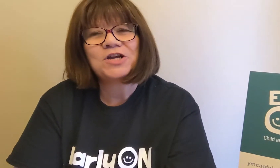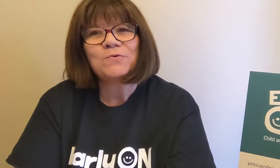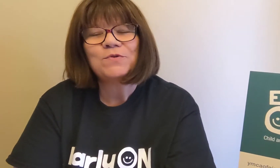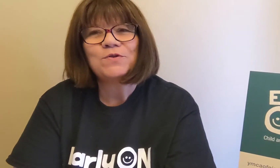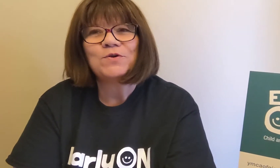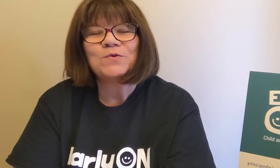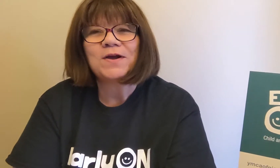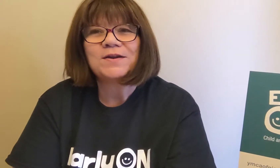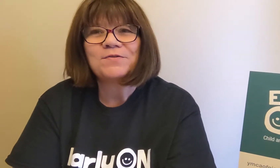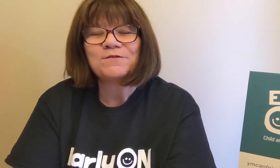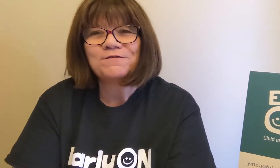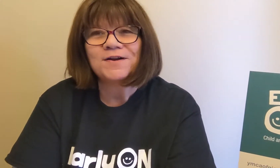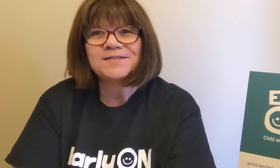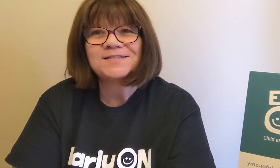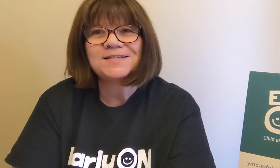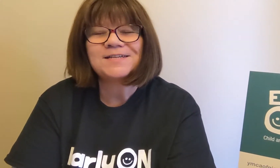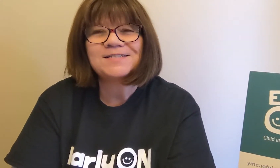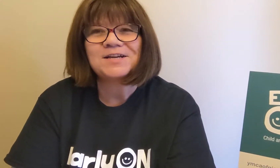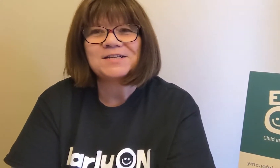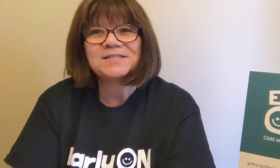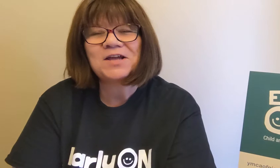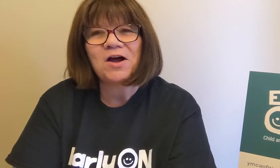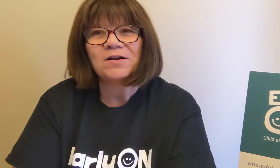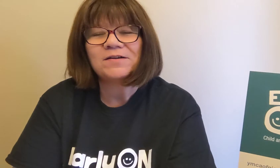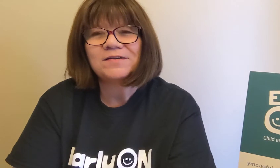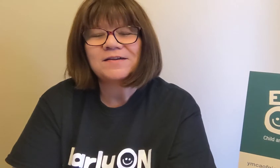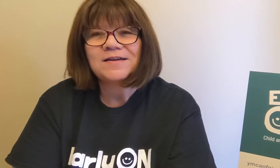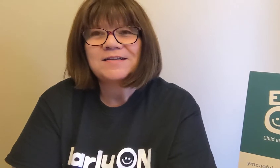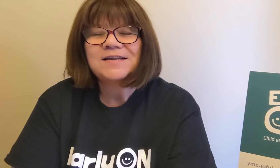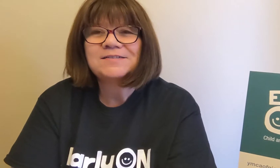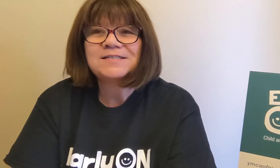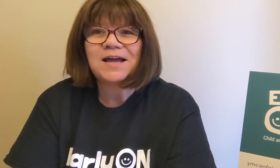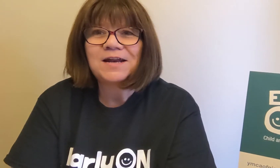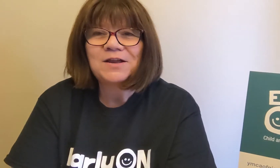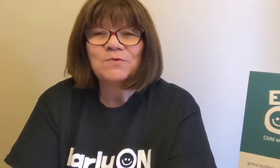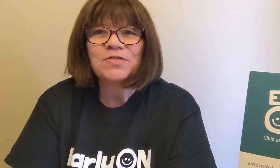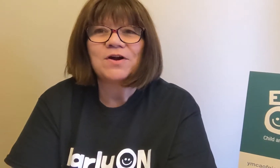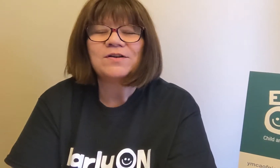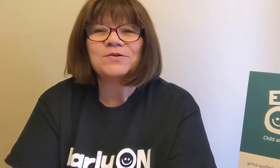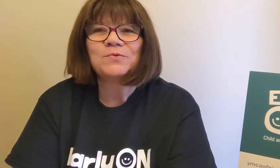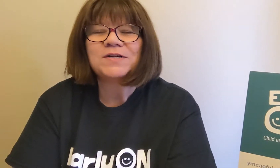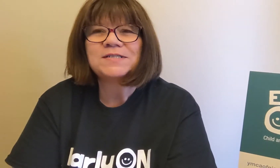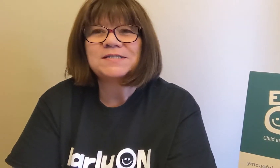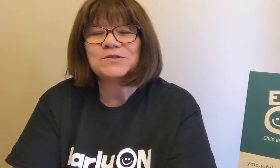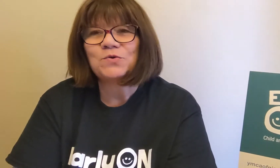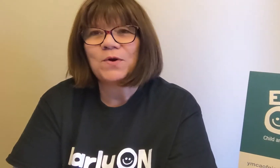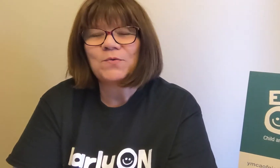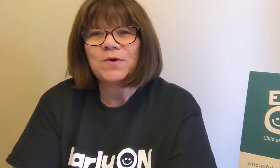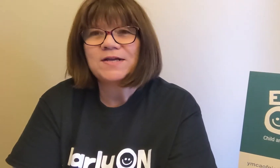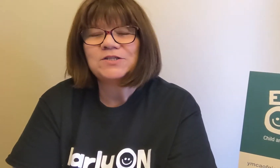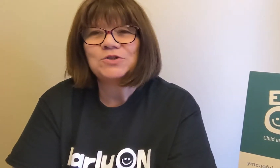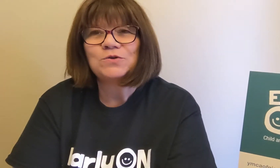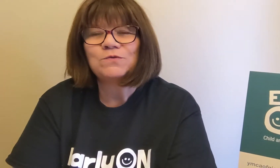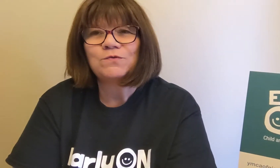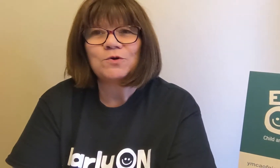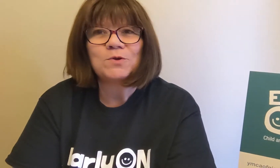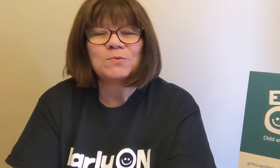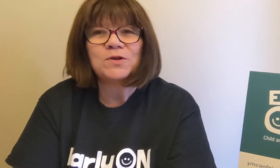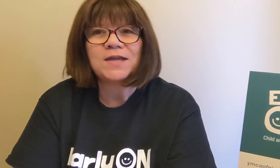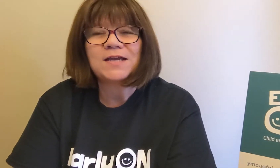share with you another fun sing and sign song. Now signing with our little ones is a great way to form communication